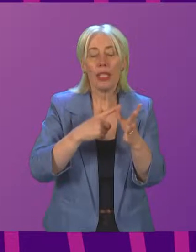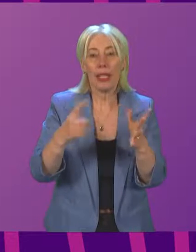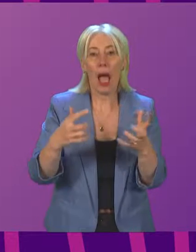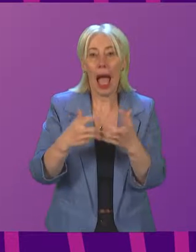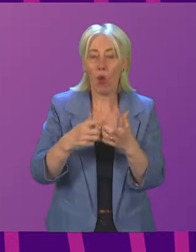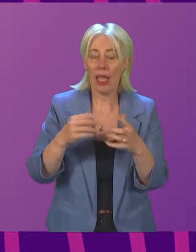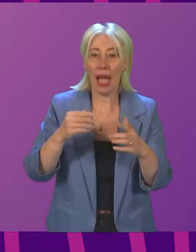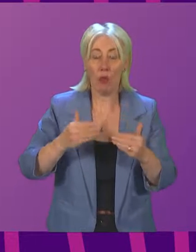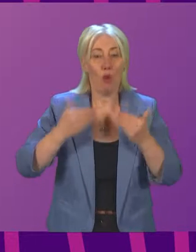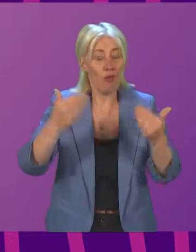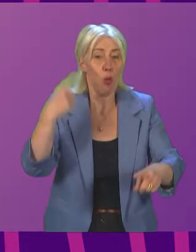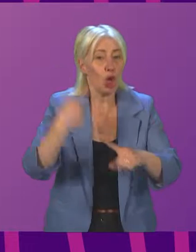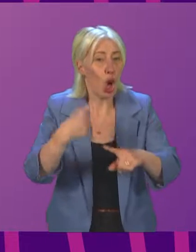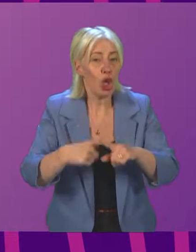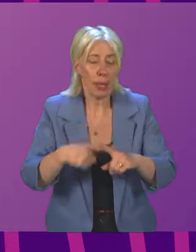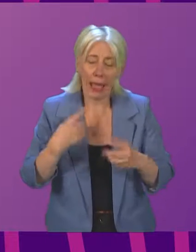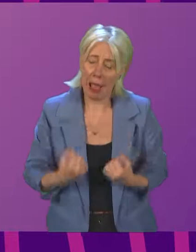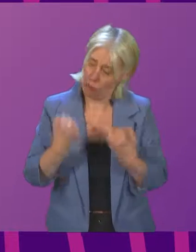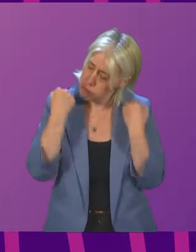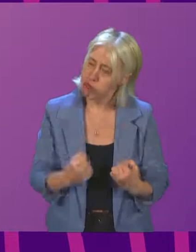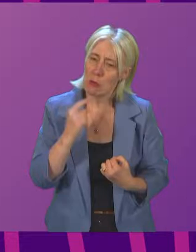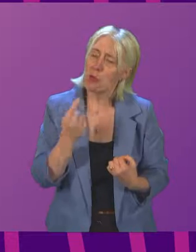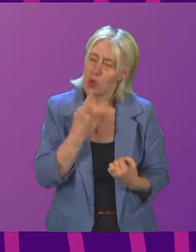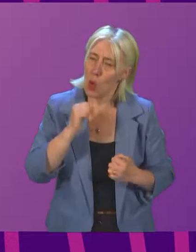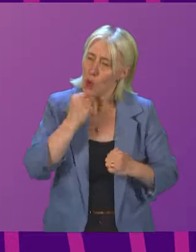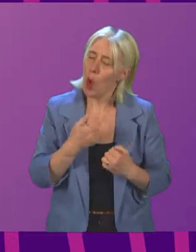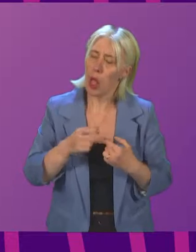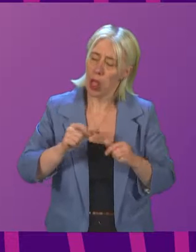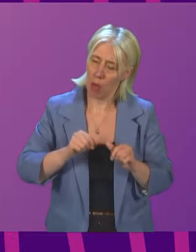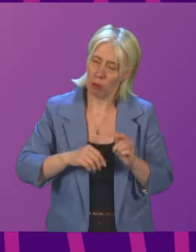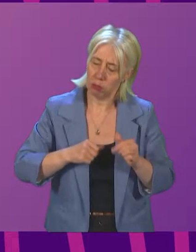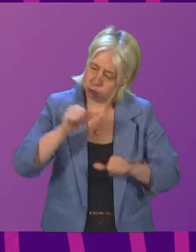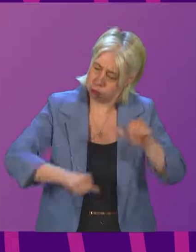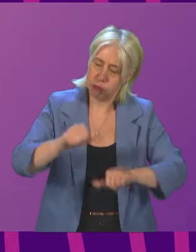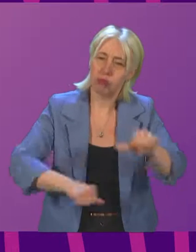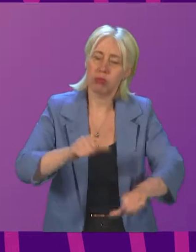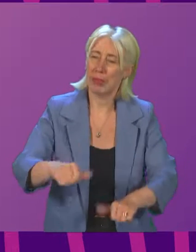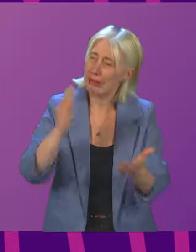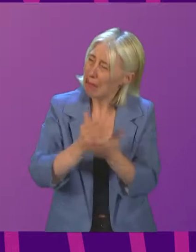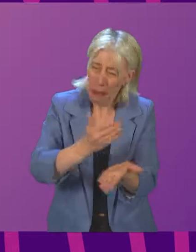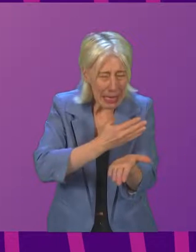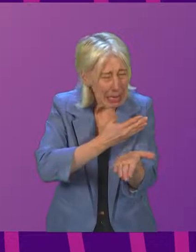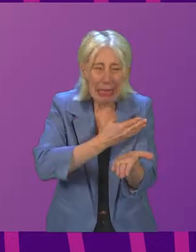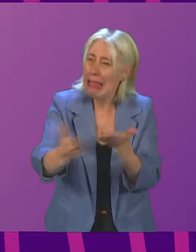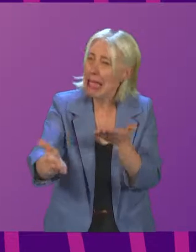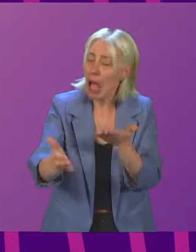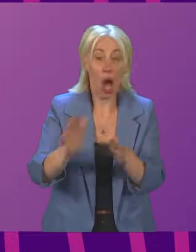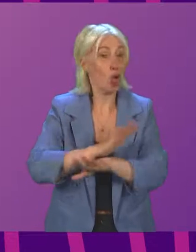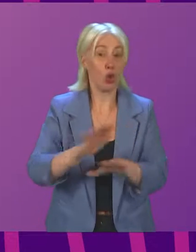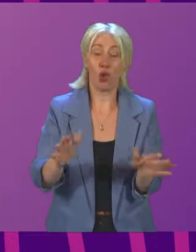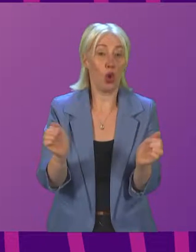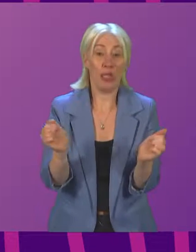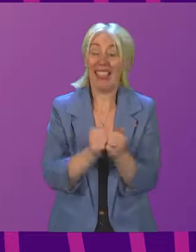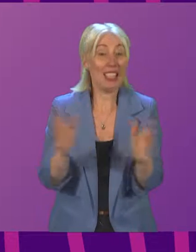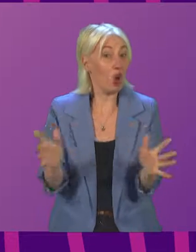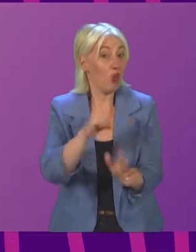urgently. I am absolutely determined to make progress on this, and I have been absolutely crystal clear I do not disagree with